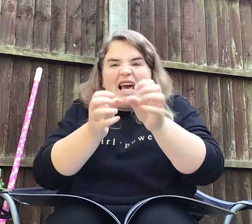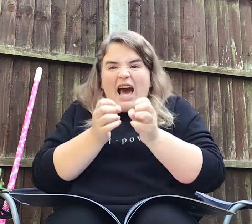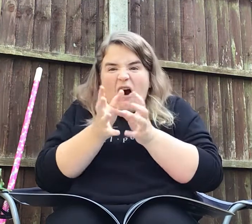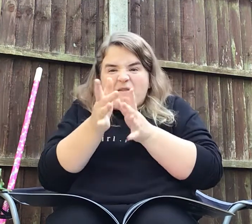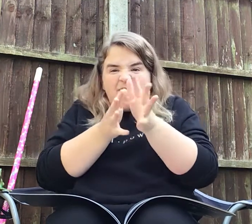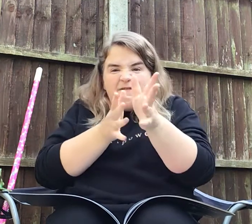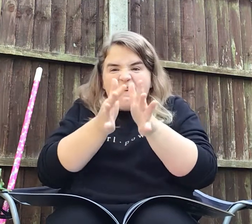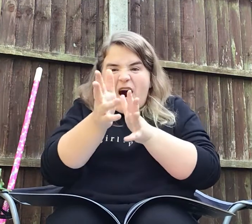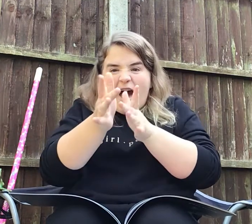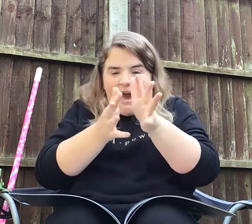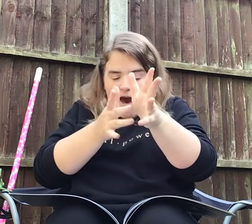out fire.